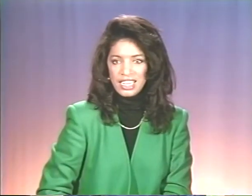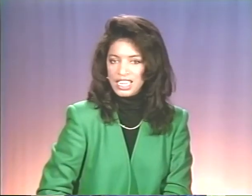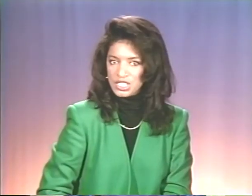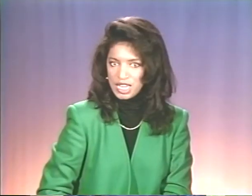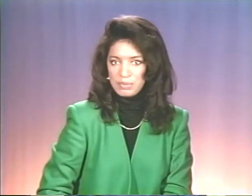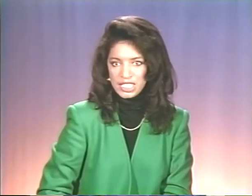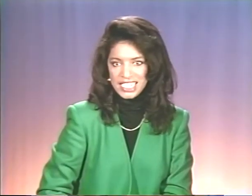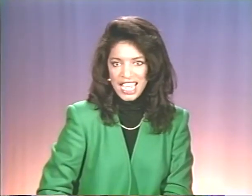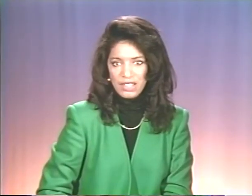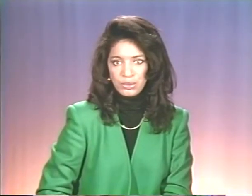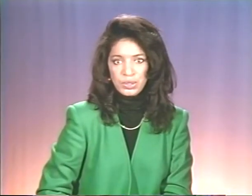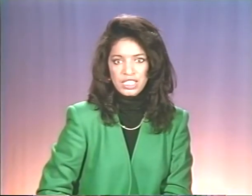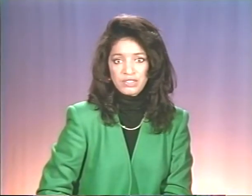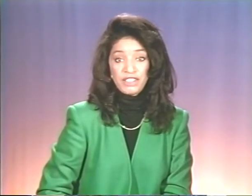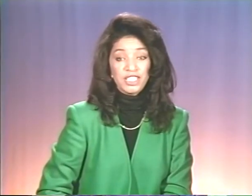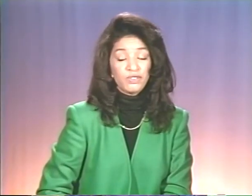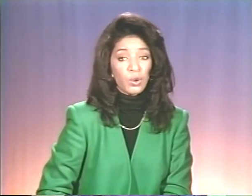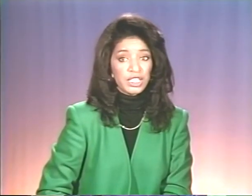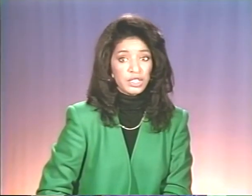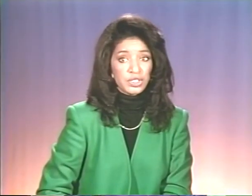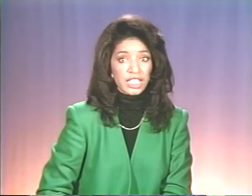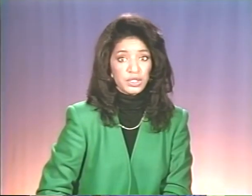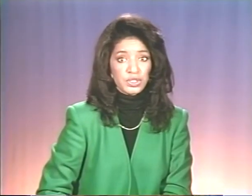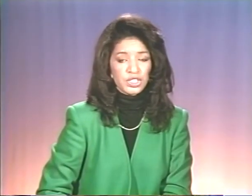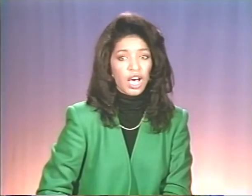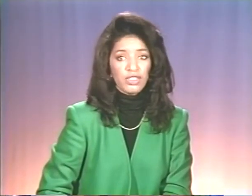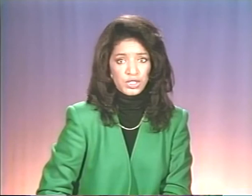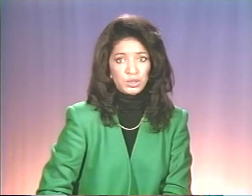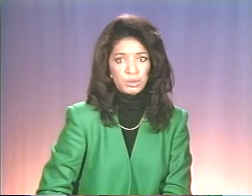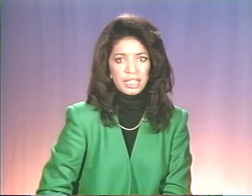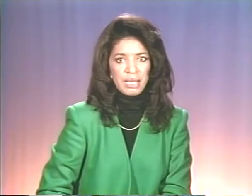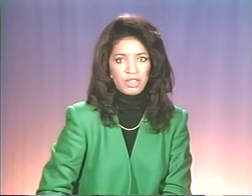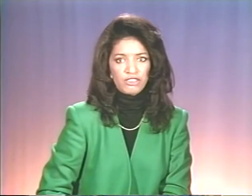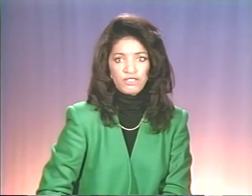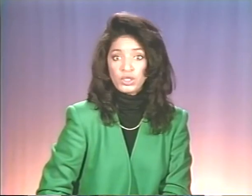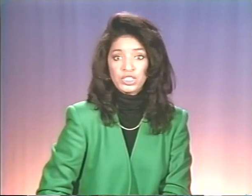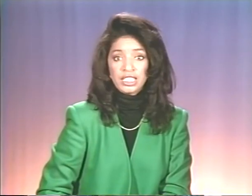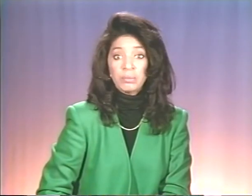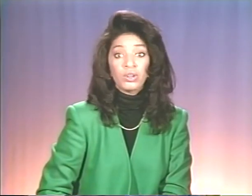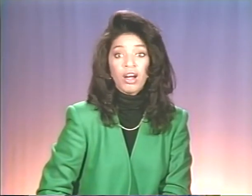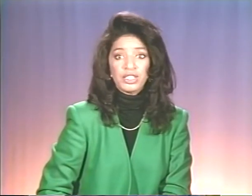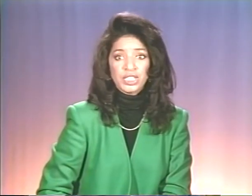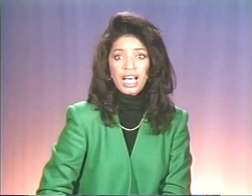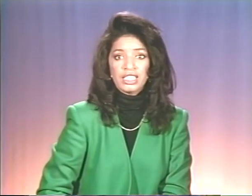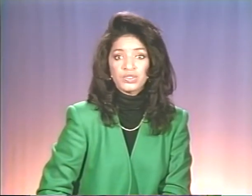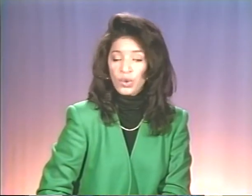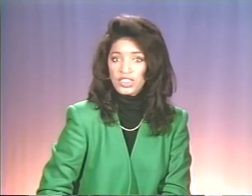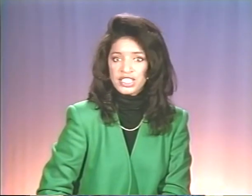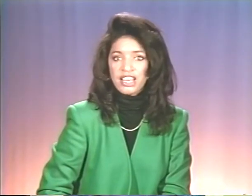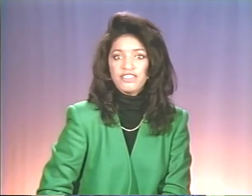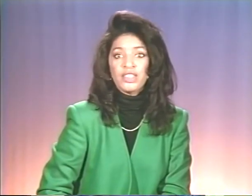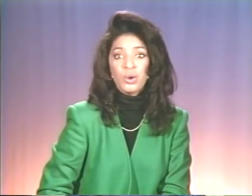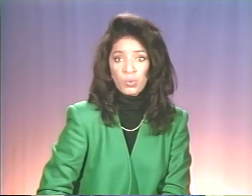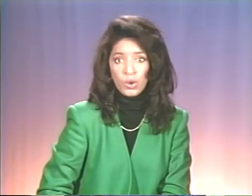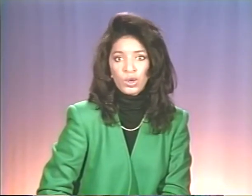accepted, and through his 54-year tenure, saw the school become the first liberal arts college for the deaf in the world,